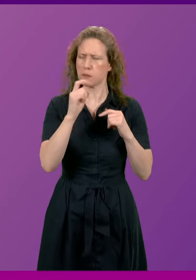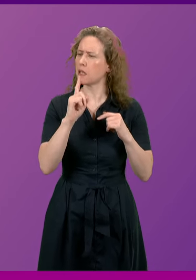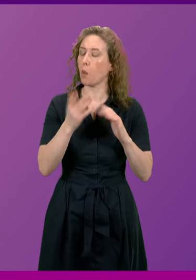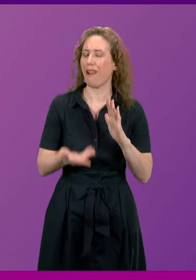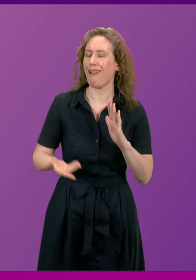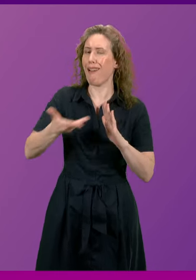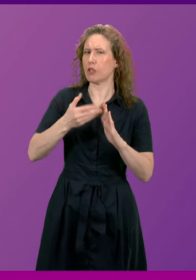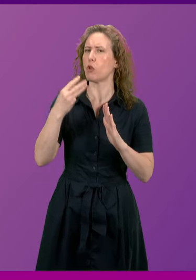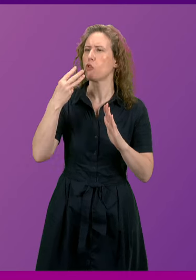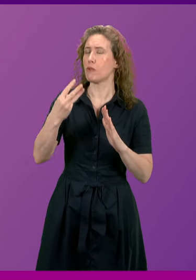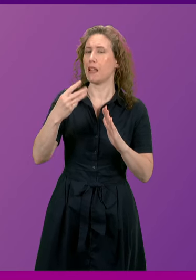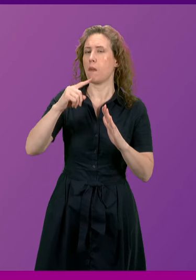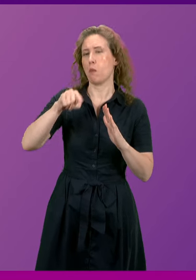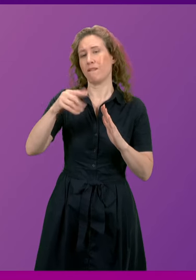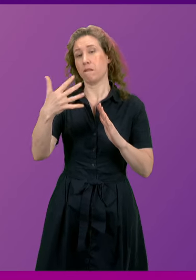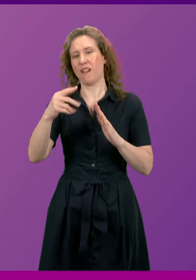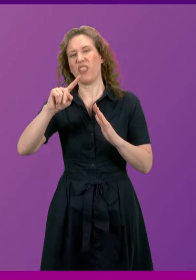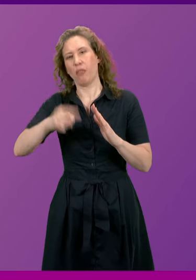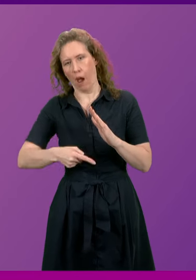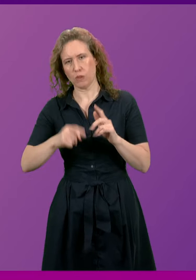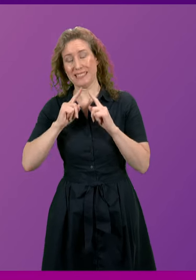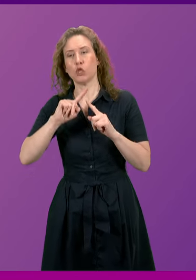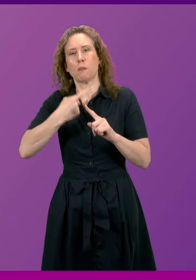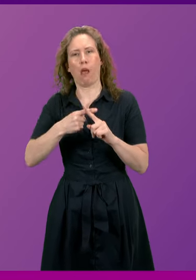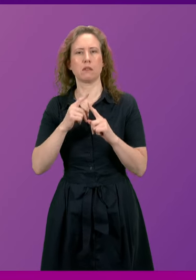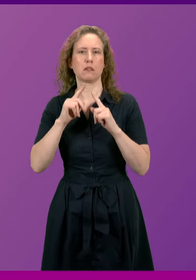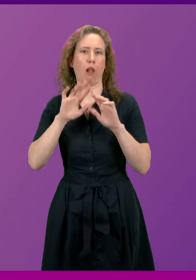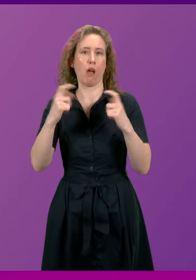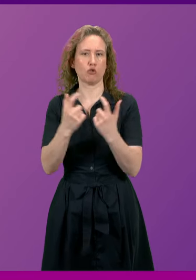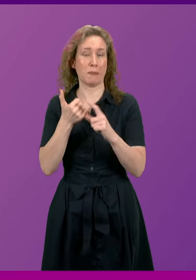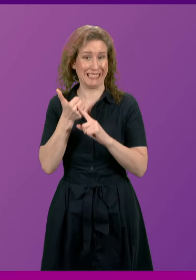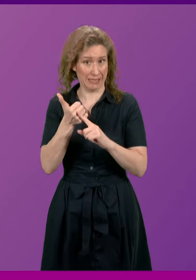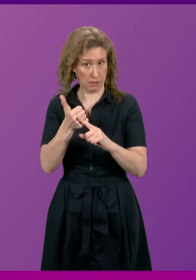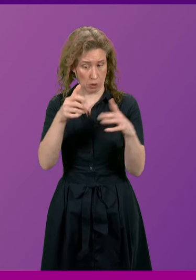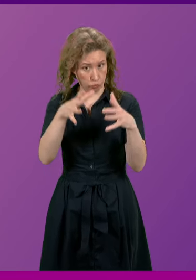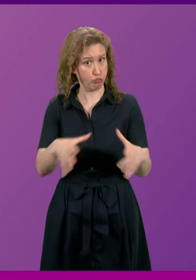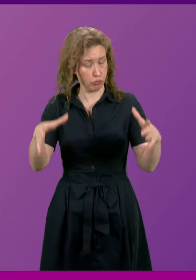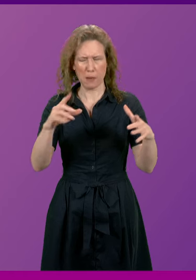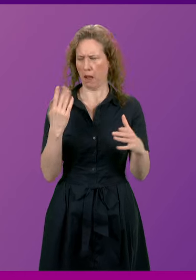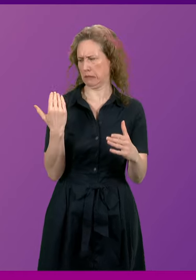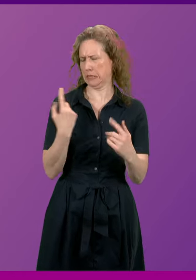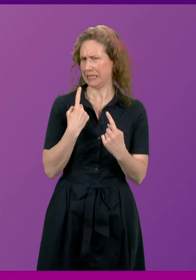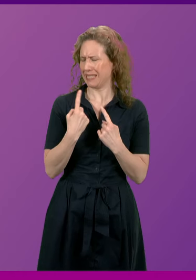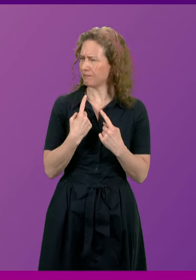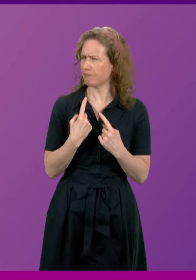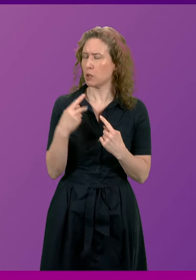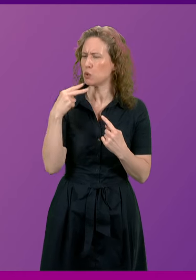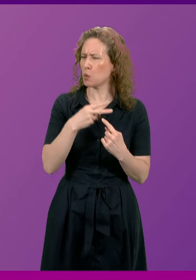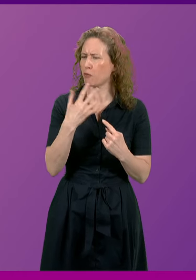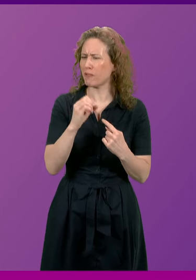additional 3,500 teachers and classroom assistants. However, the latest data shows there are 250